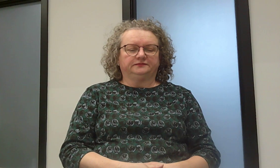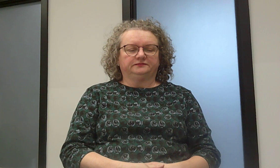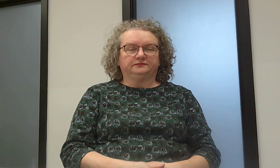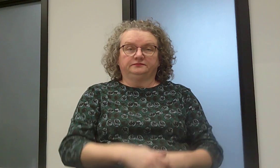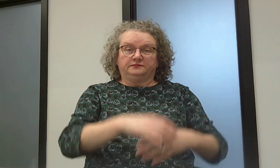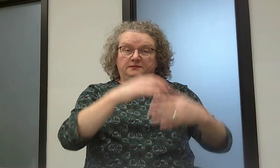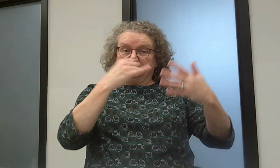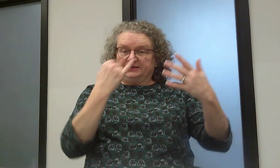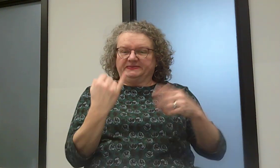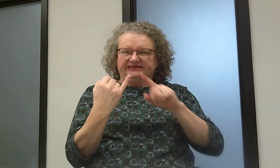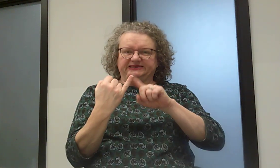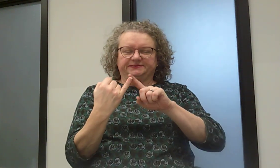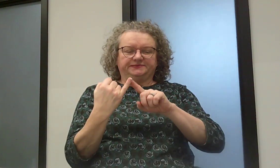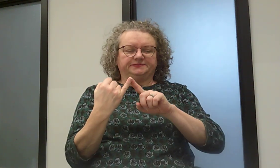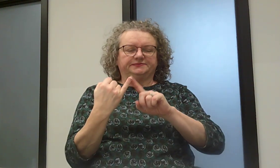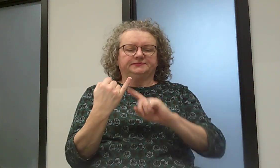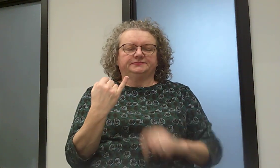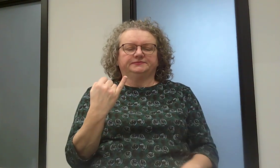and number six